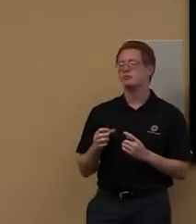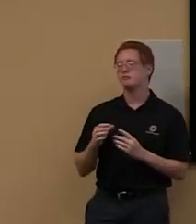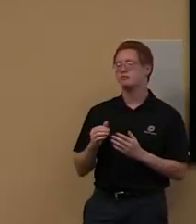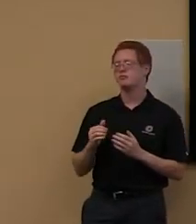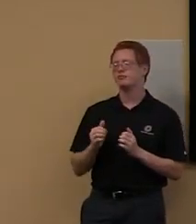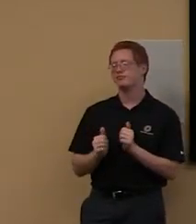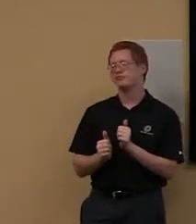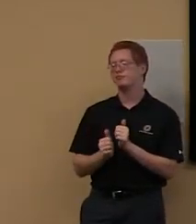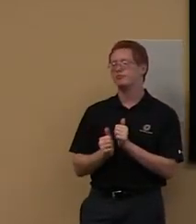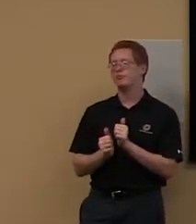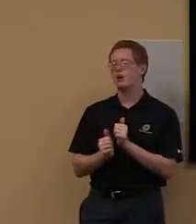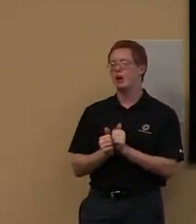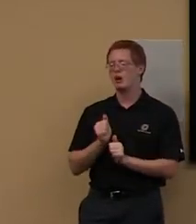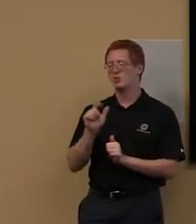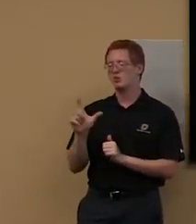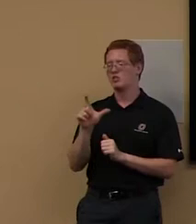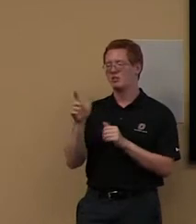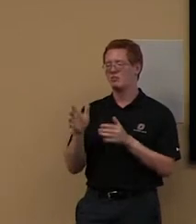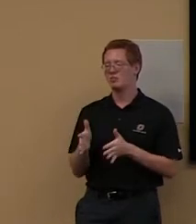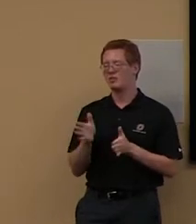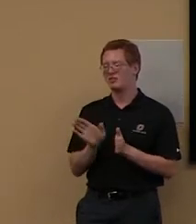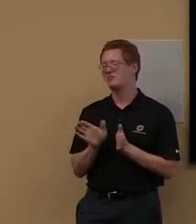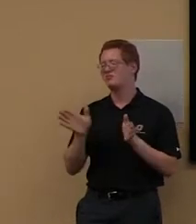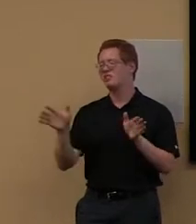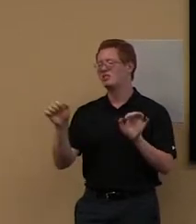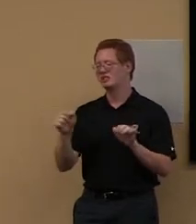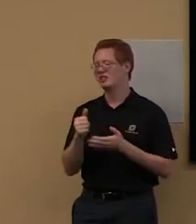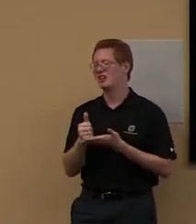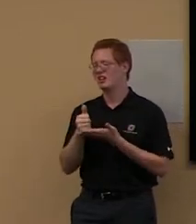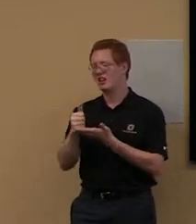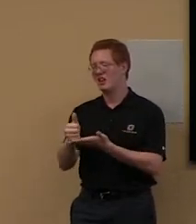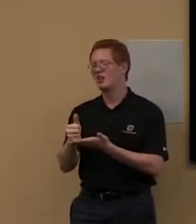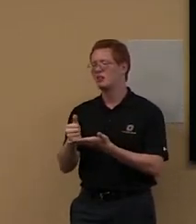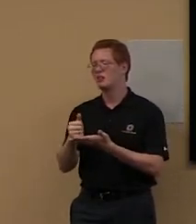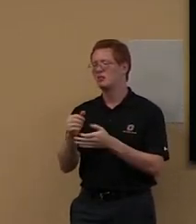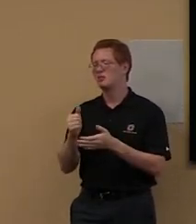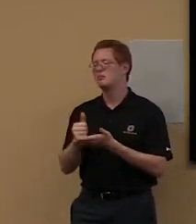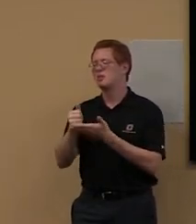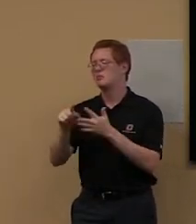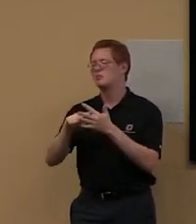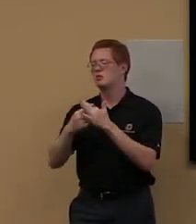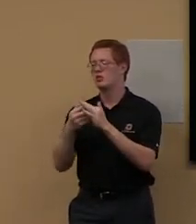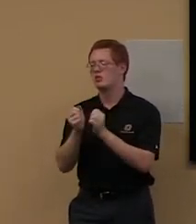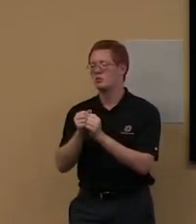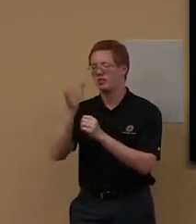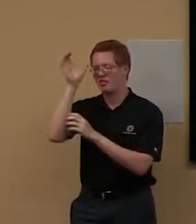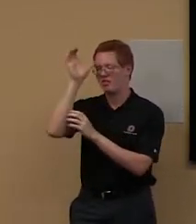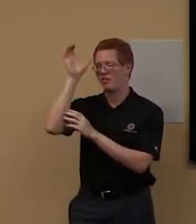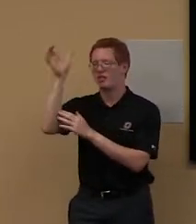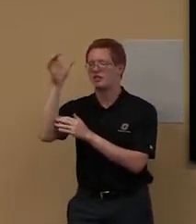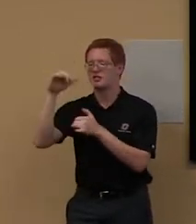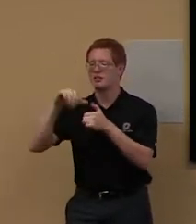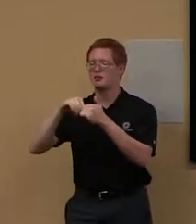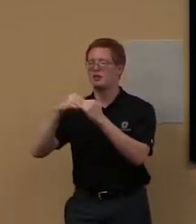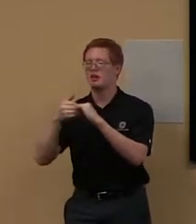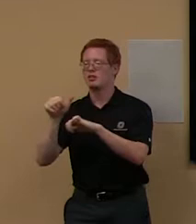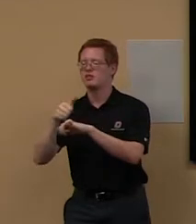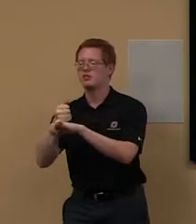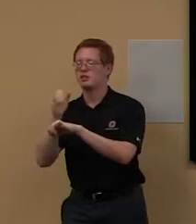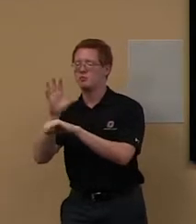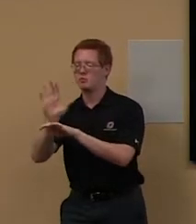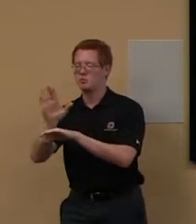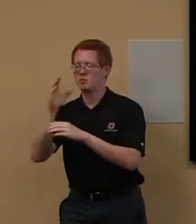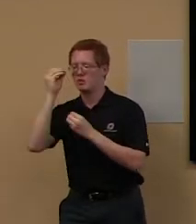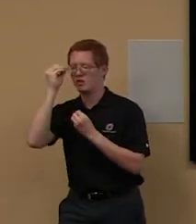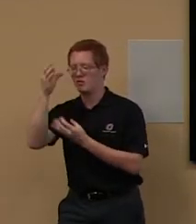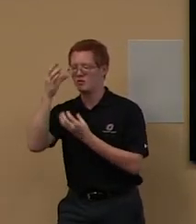Um, and we can definitely start you on, uh, like the concept of, of organizing information. That's kind